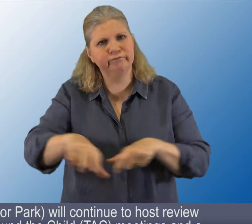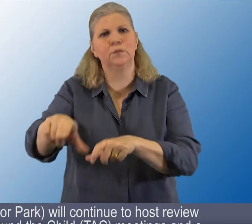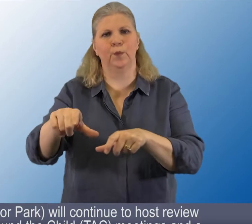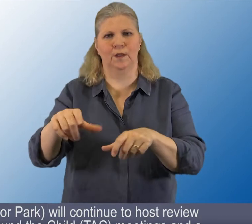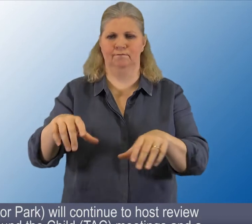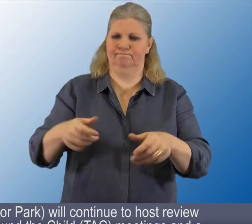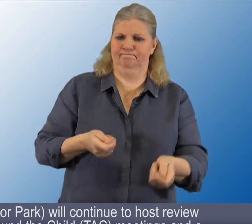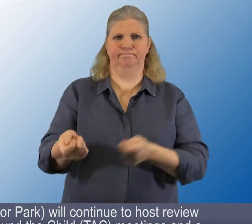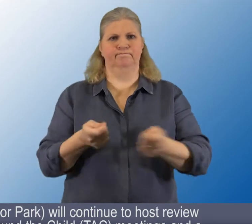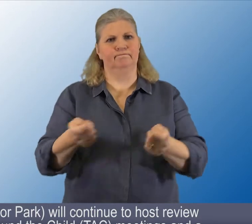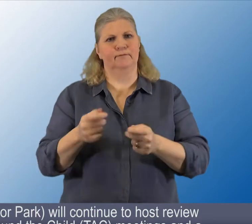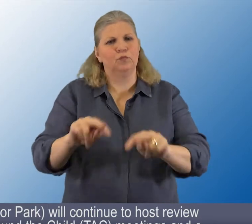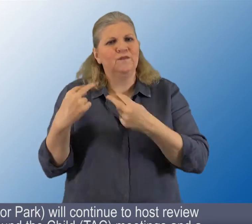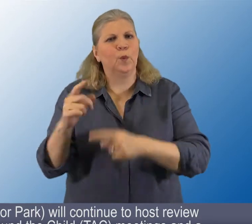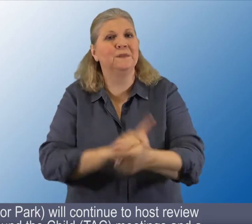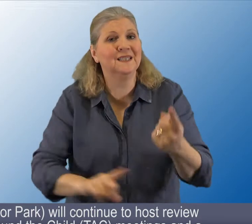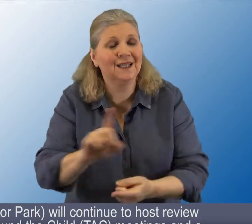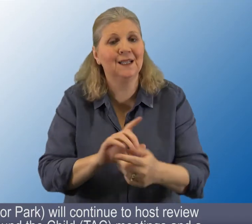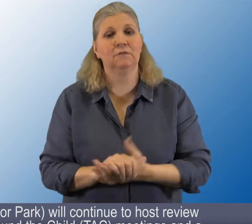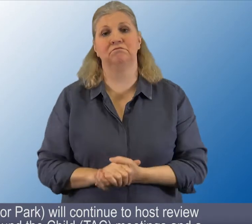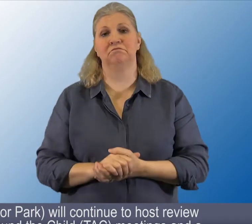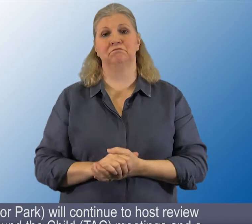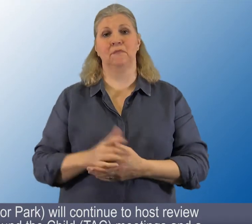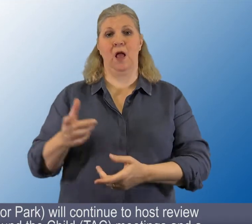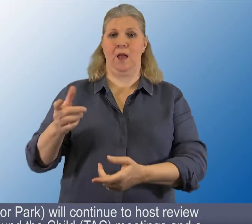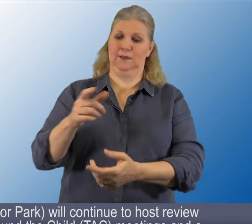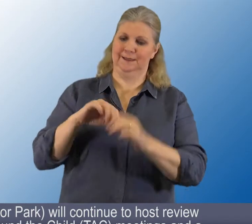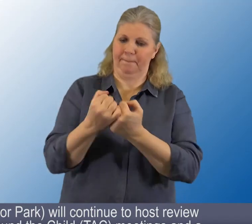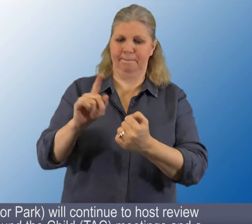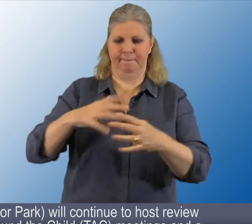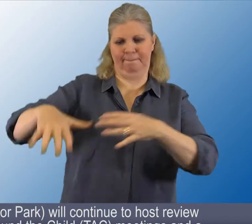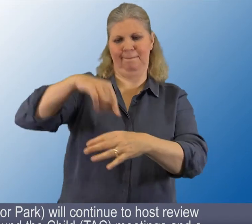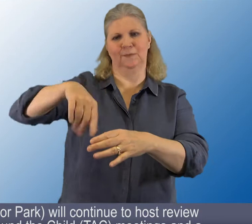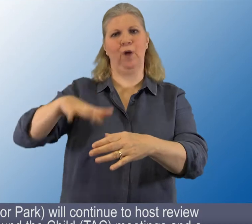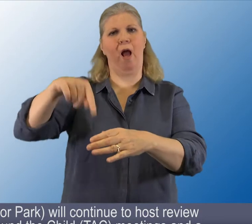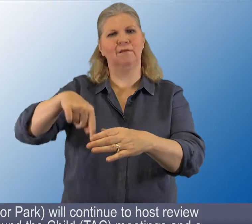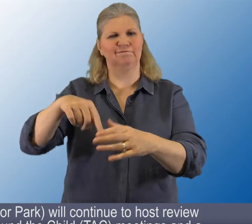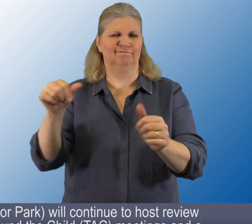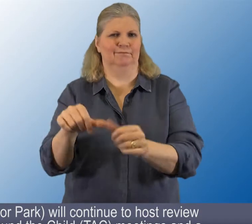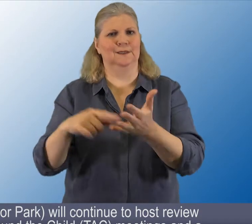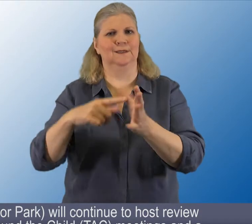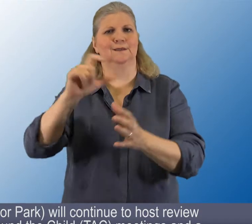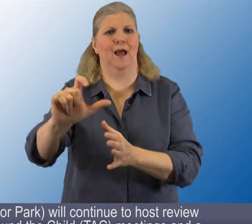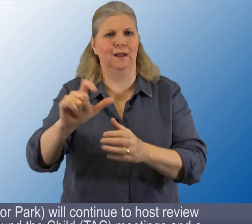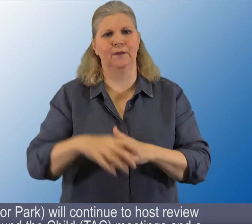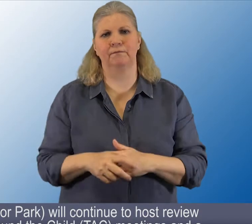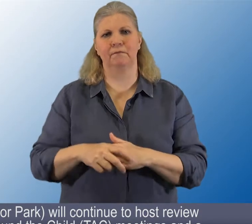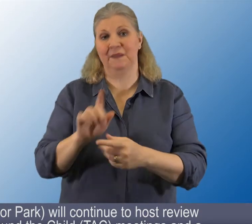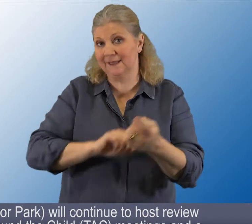meetings, team around the child meetings and a variety of events for parents to attend, ensuring BSL interpreters are present